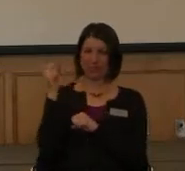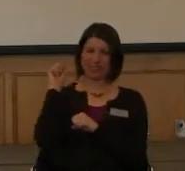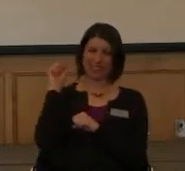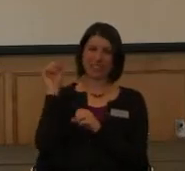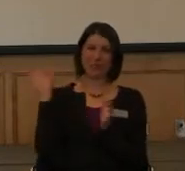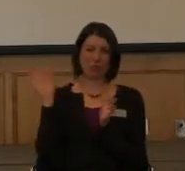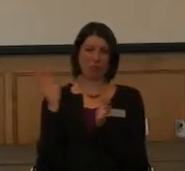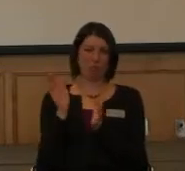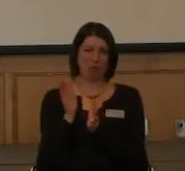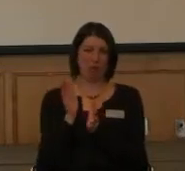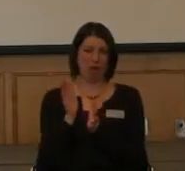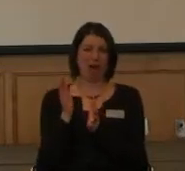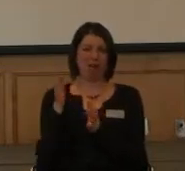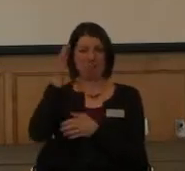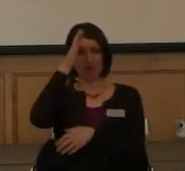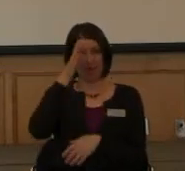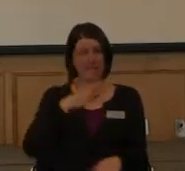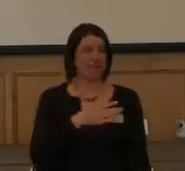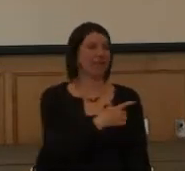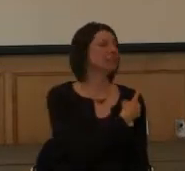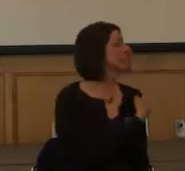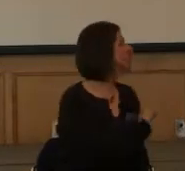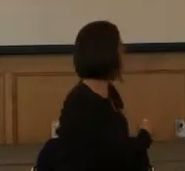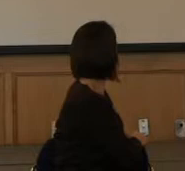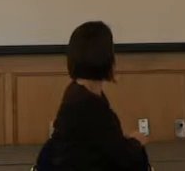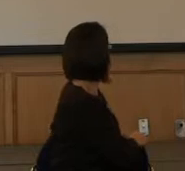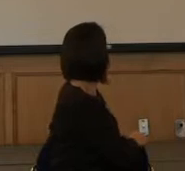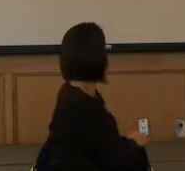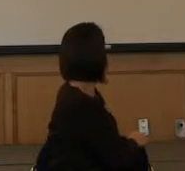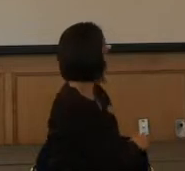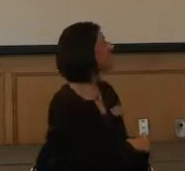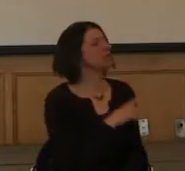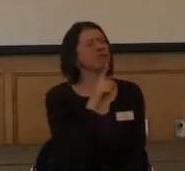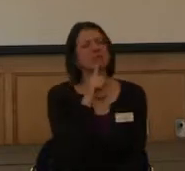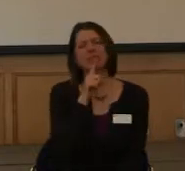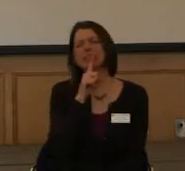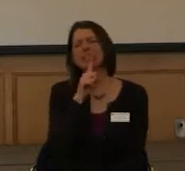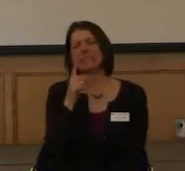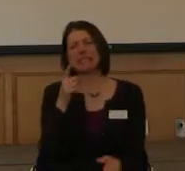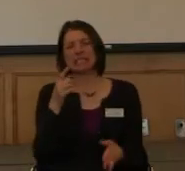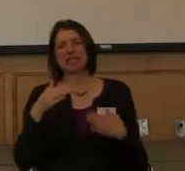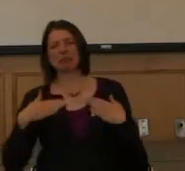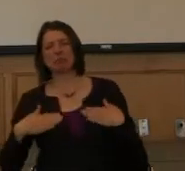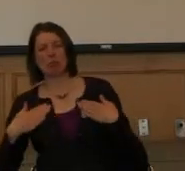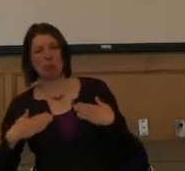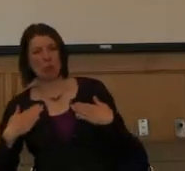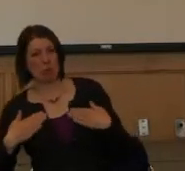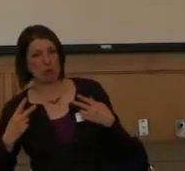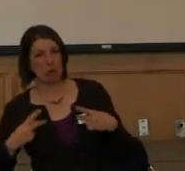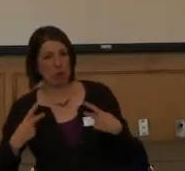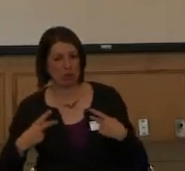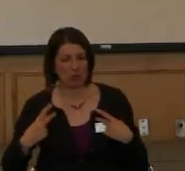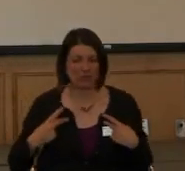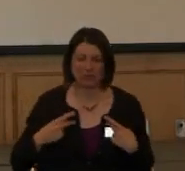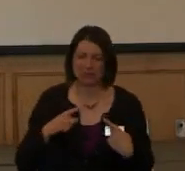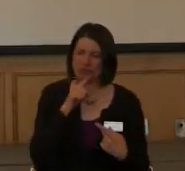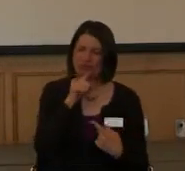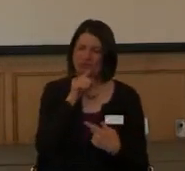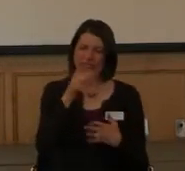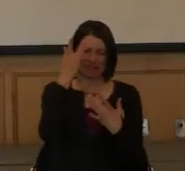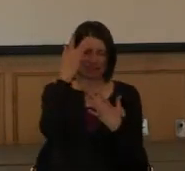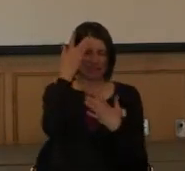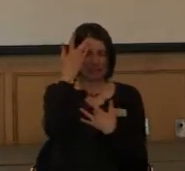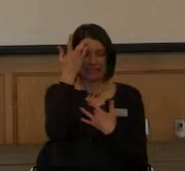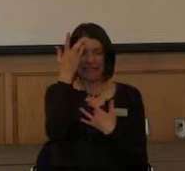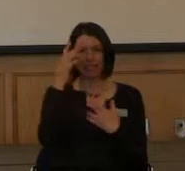tiny he was. I mean, he'd been sick with pneumonia for ages. And